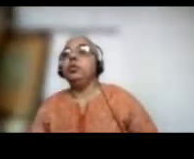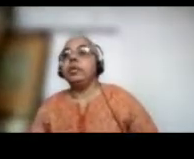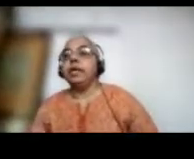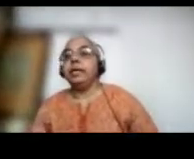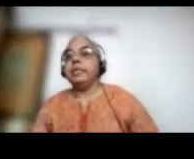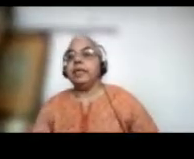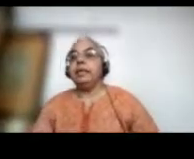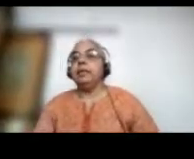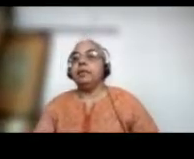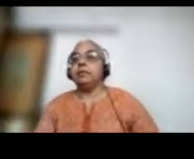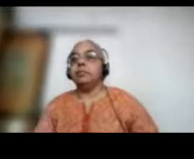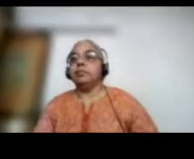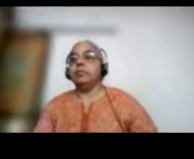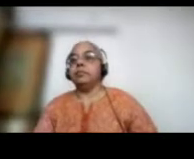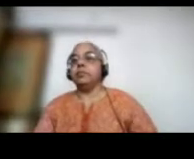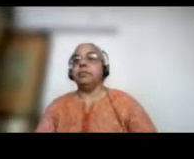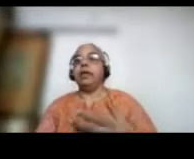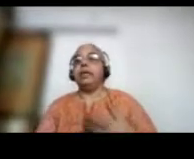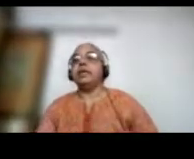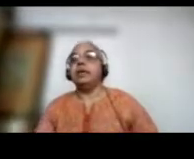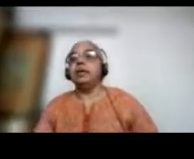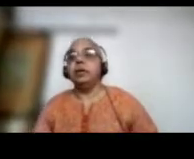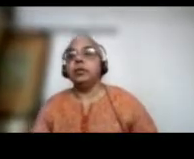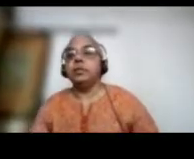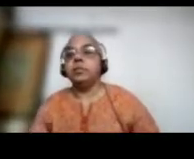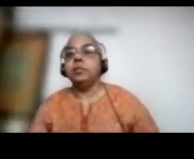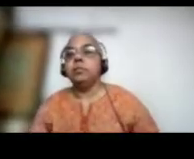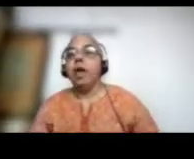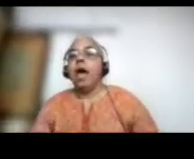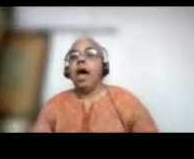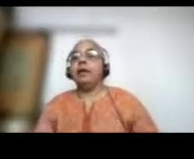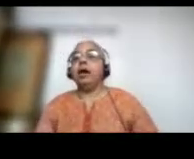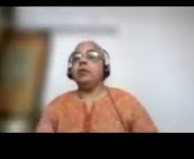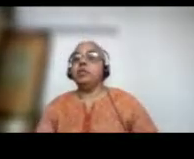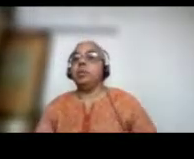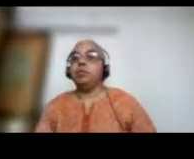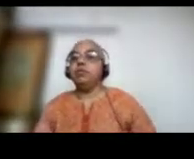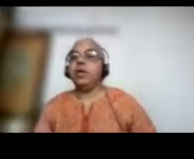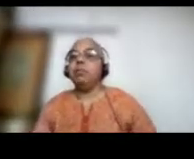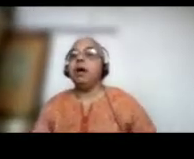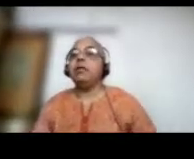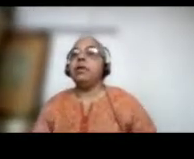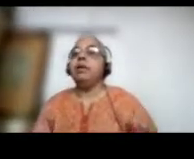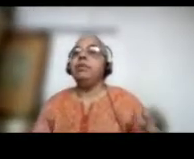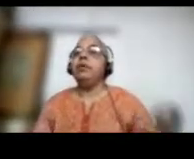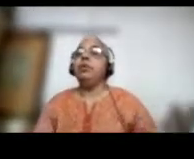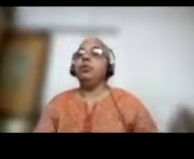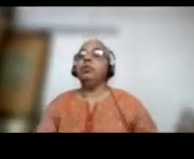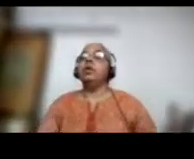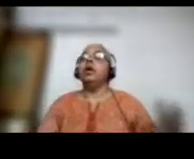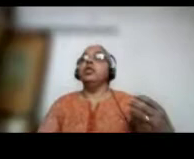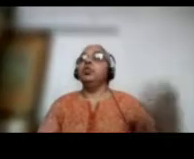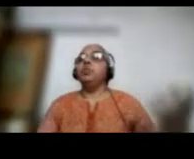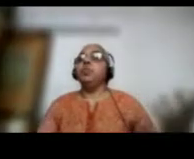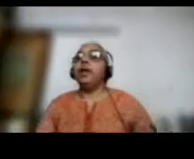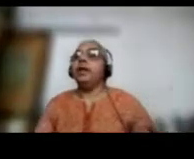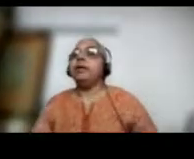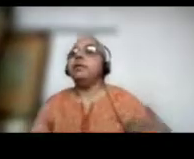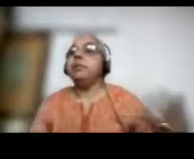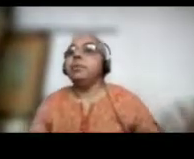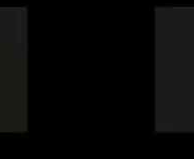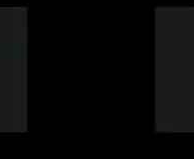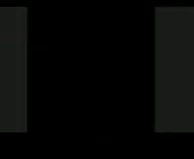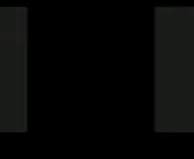use is in the entire ecosystem, and how some of them are even used to